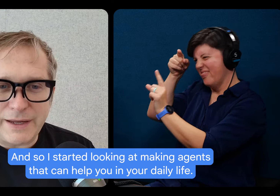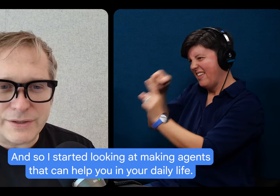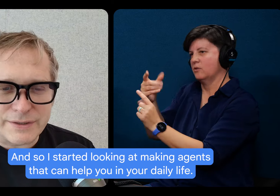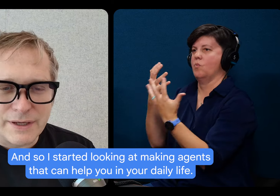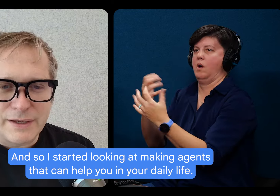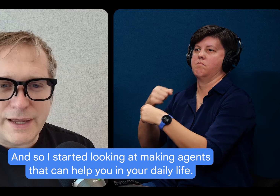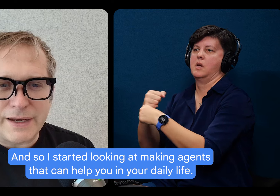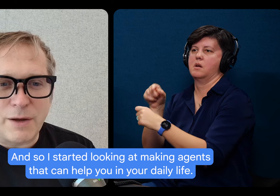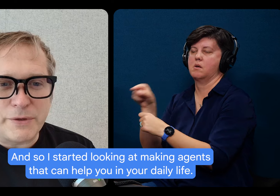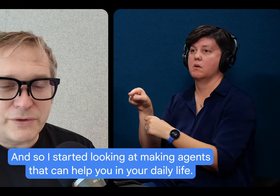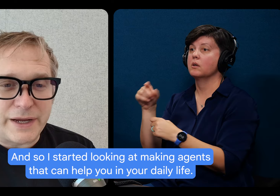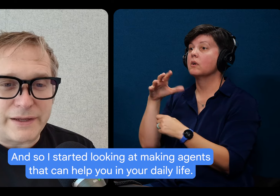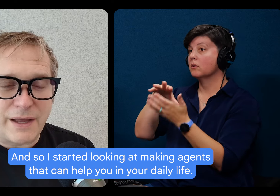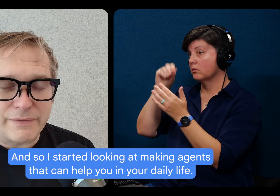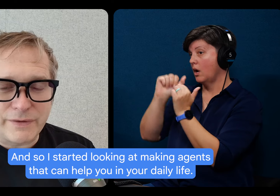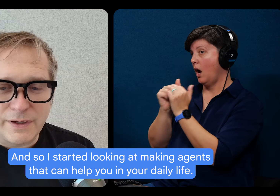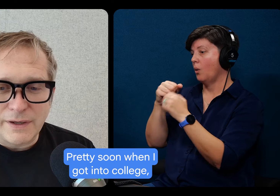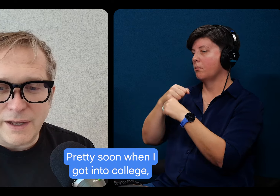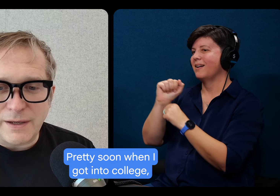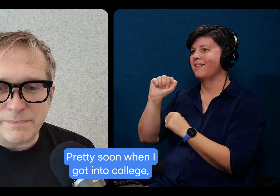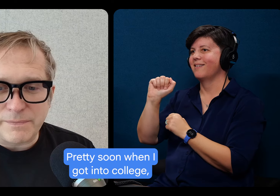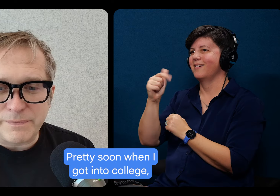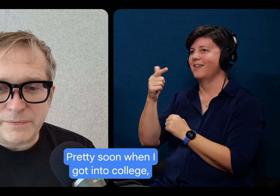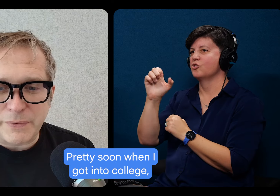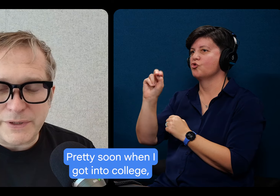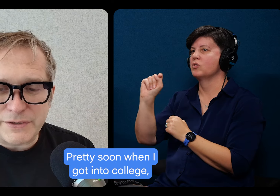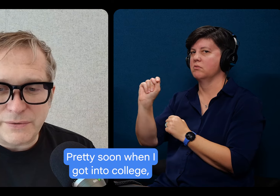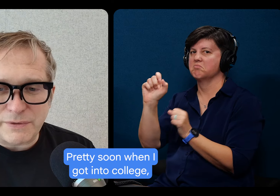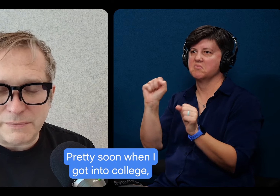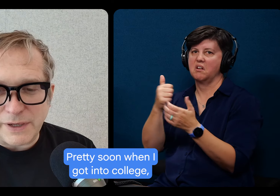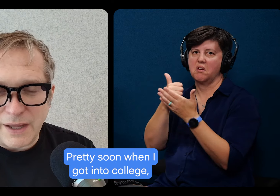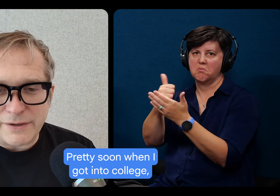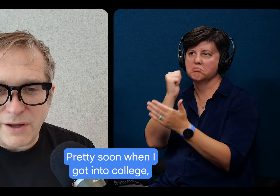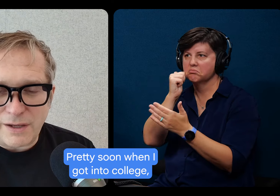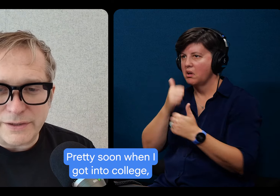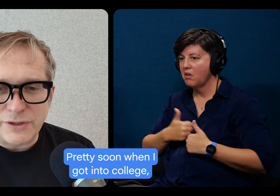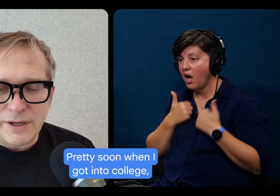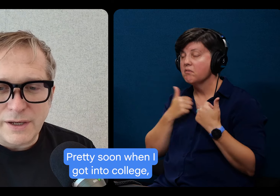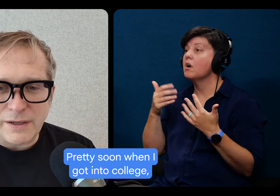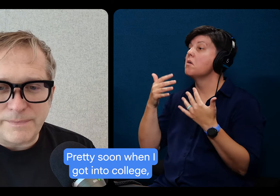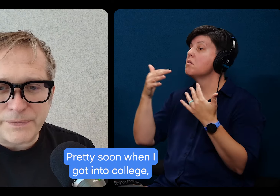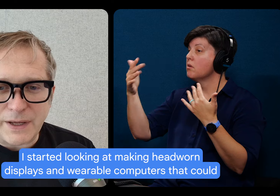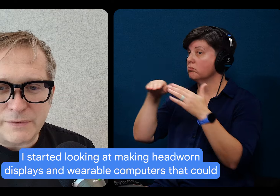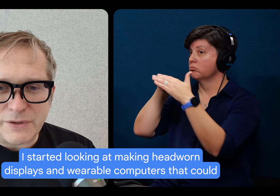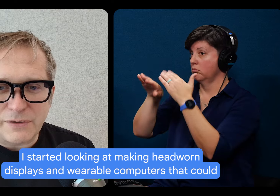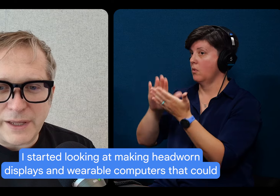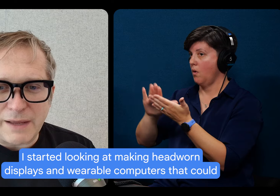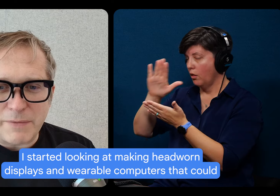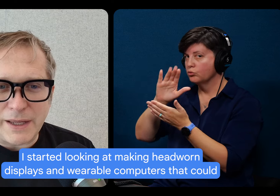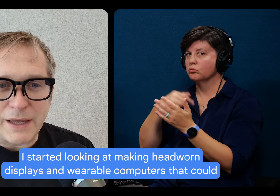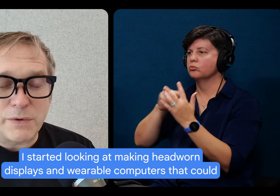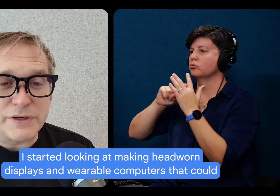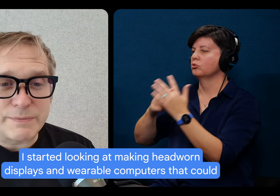agents that can help you in your daily life. Pretty soon, when I got into college, I started